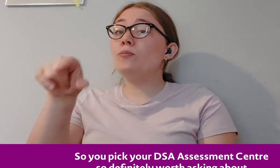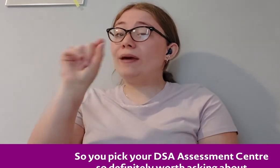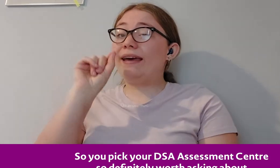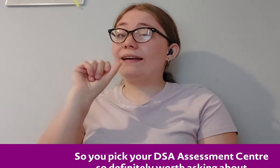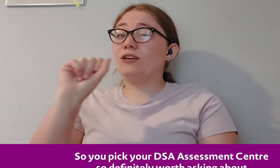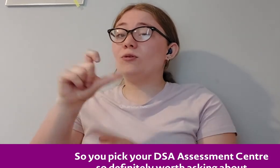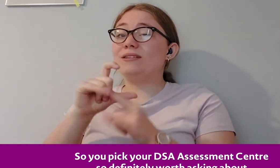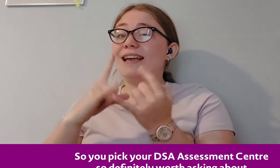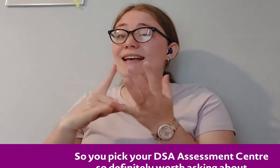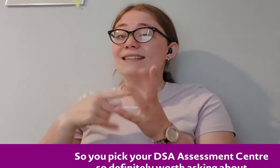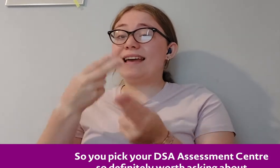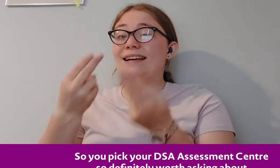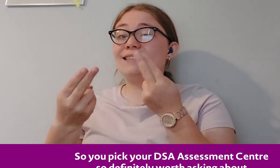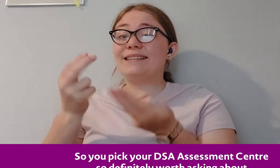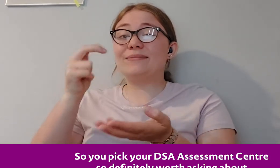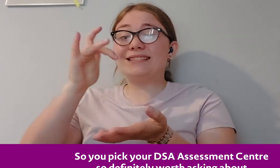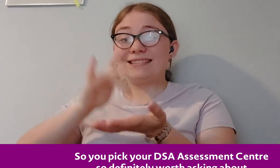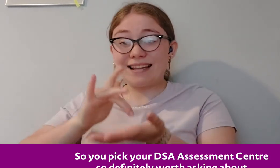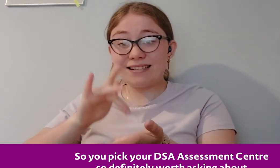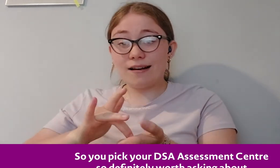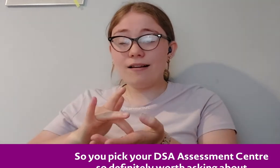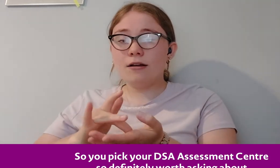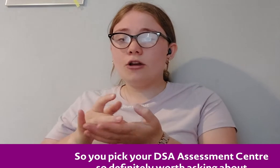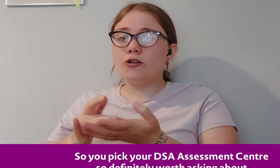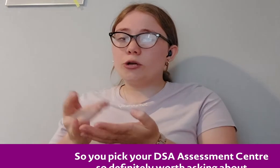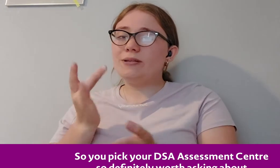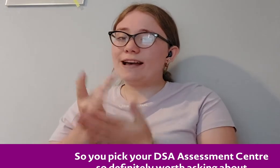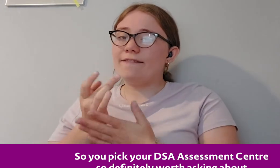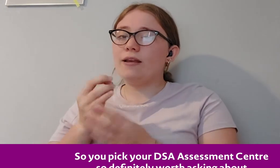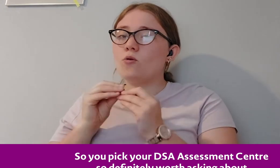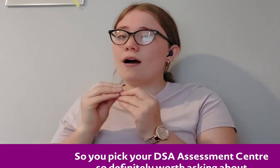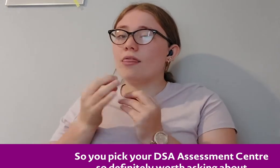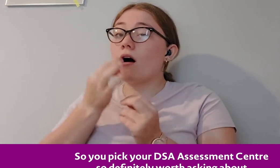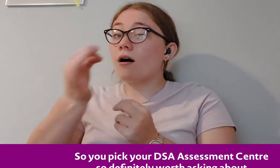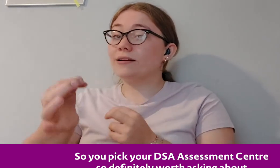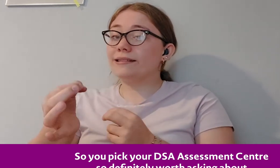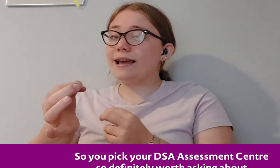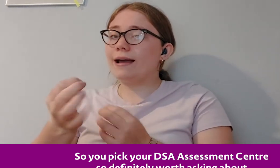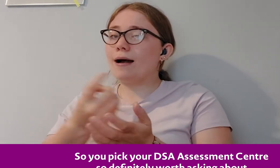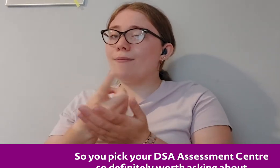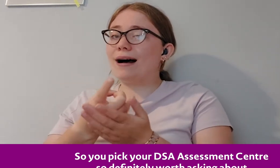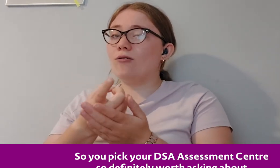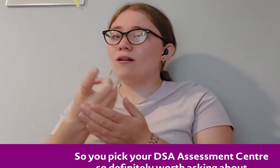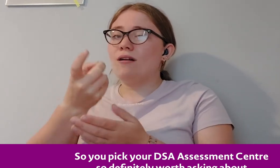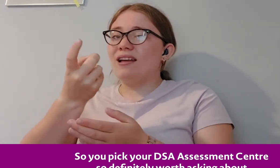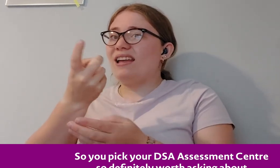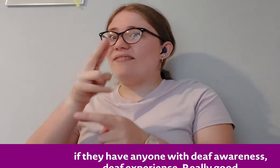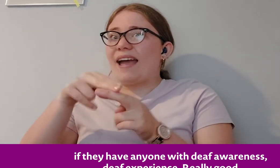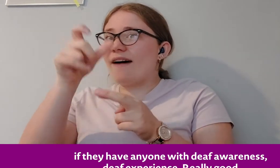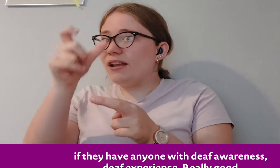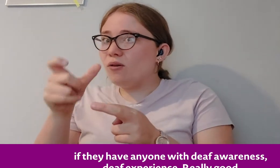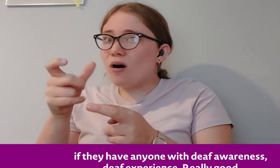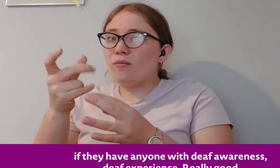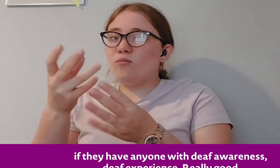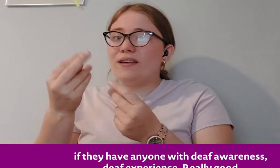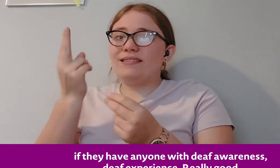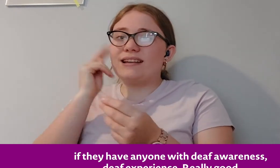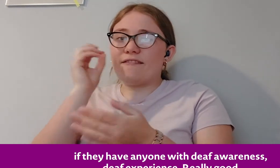pick your DSA assessment centre. So definitely worth asking about if they have anyone with deaf